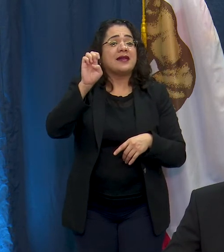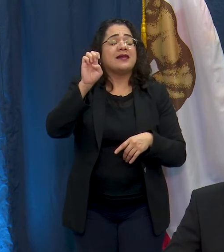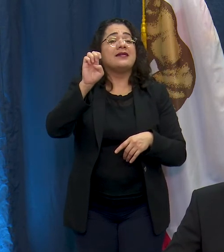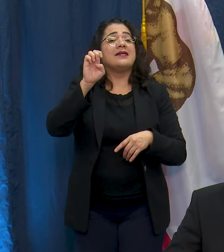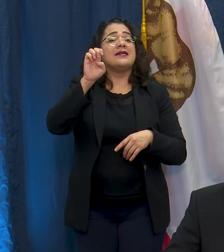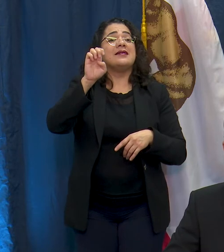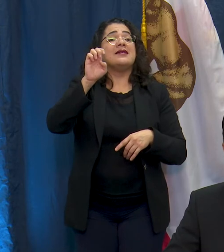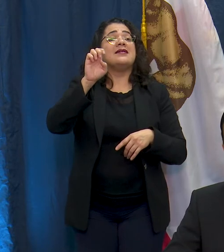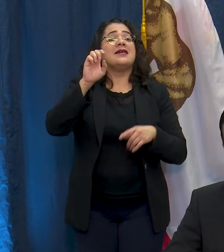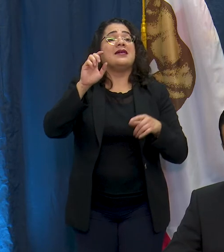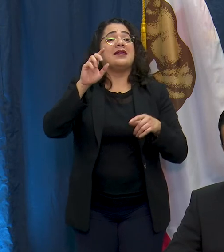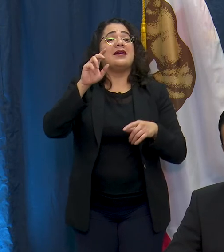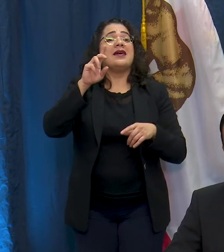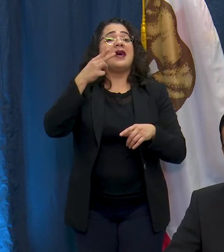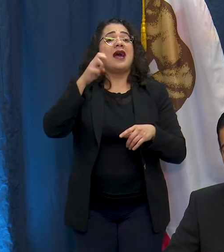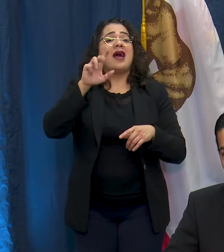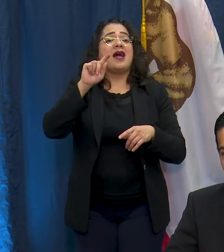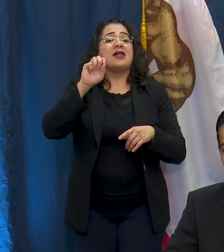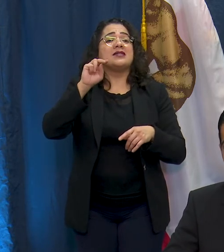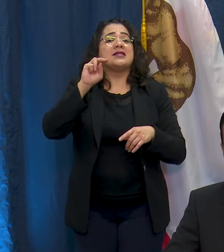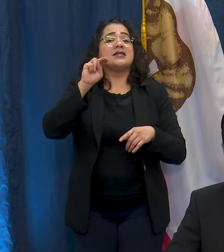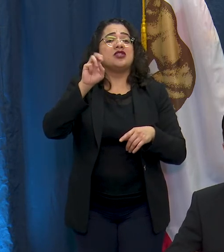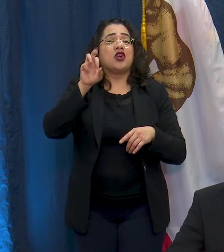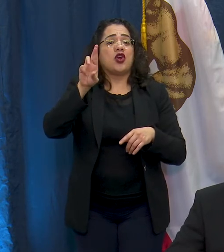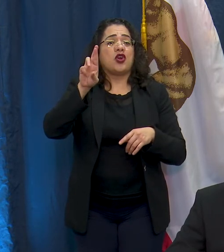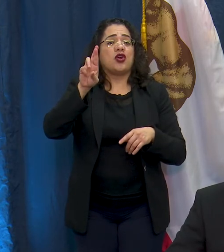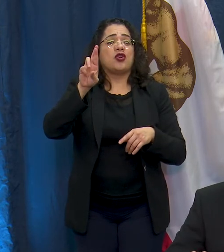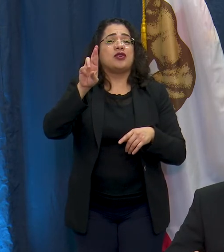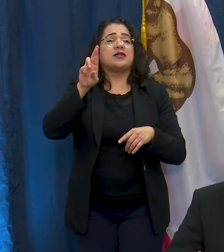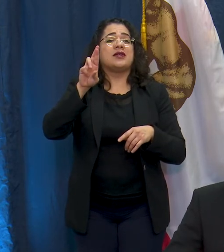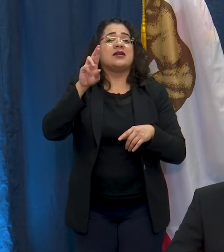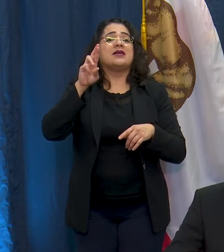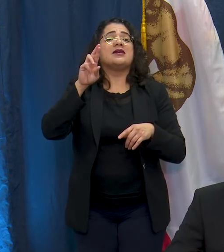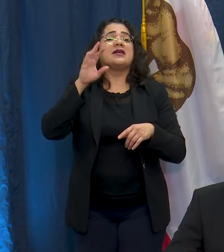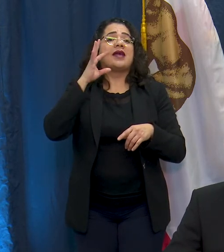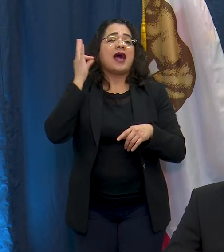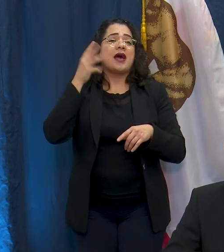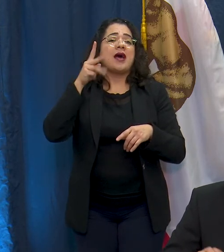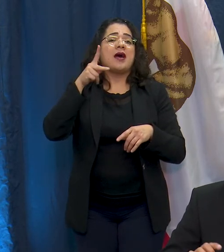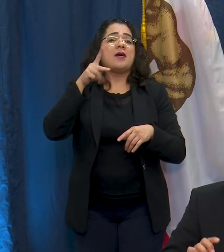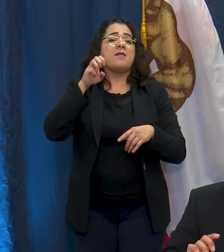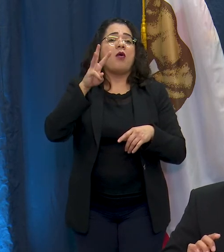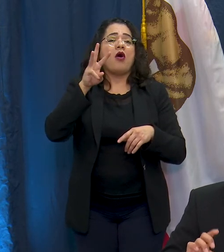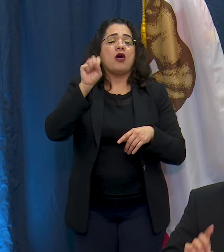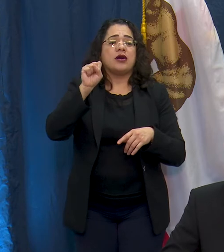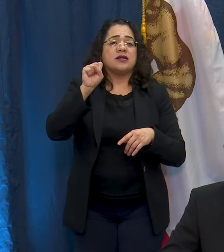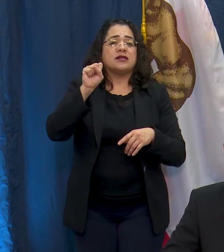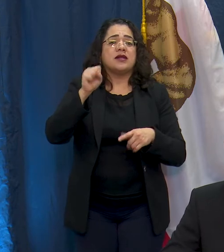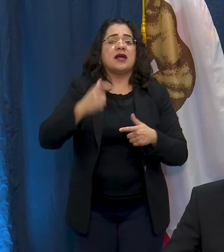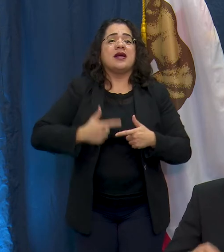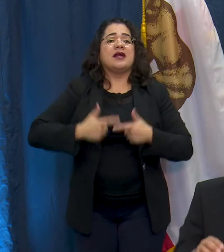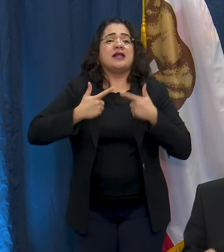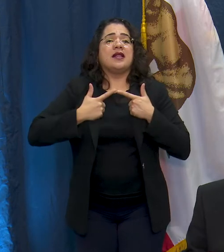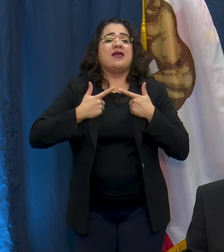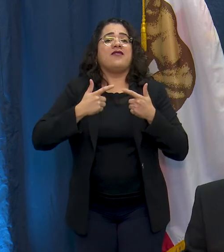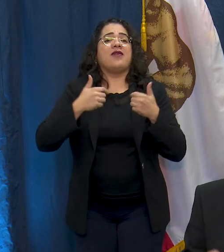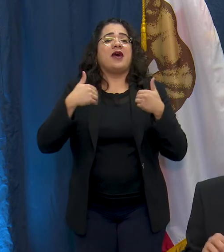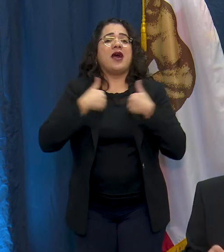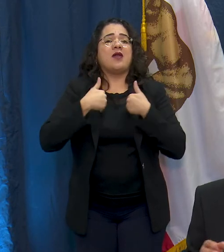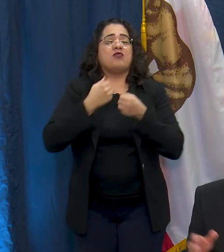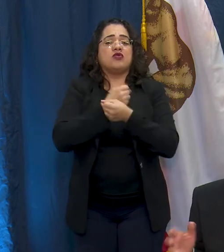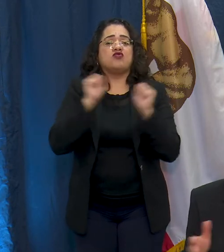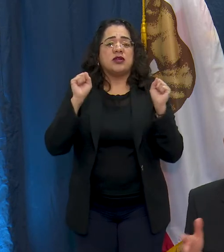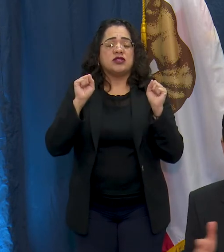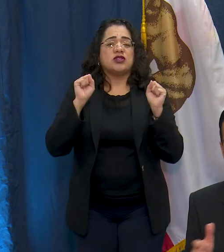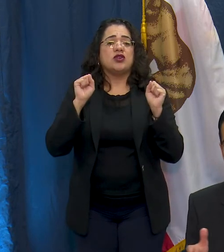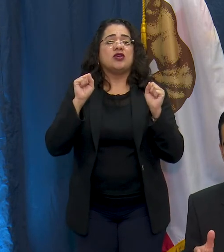Animal Rescue, the Little Lion Foundation, the Friends of Long Beach Animals, Pity Professors. These